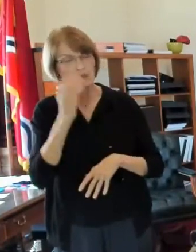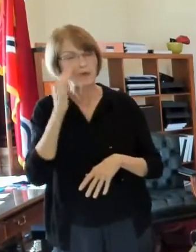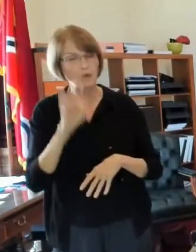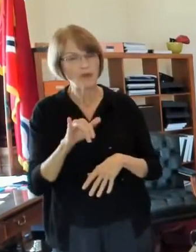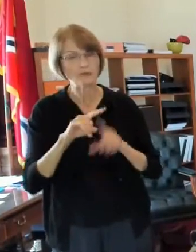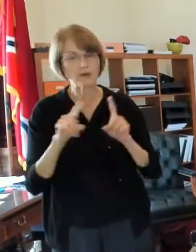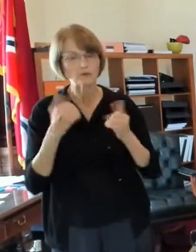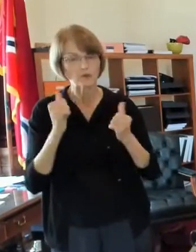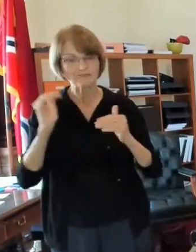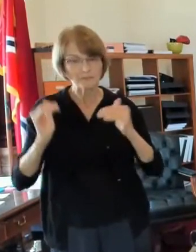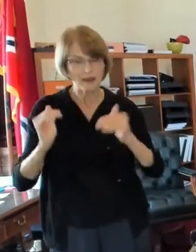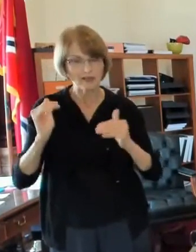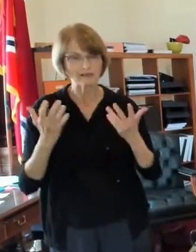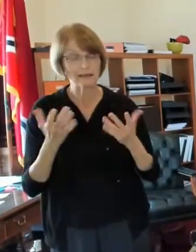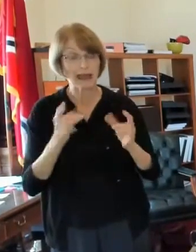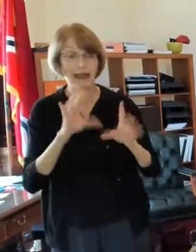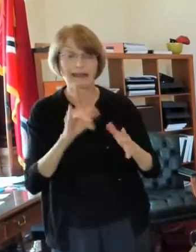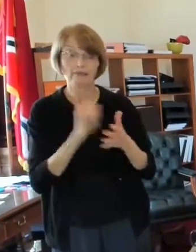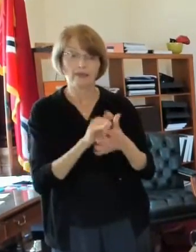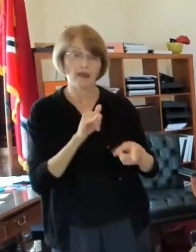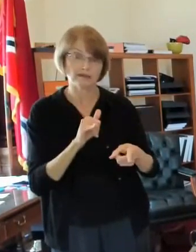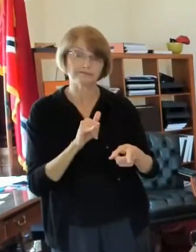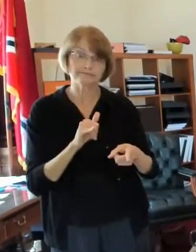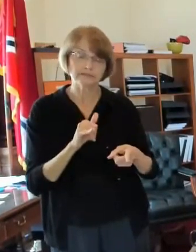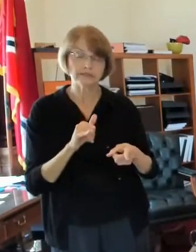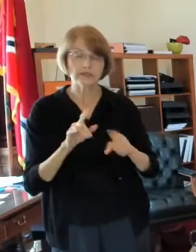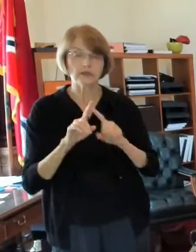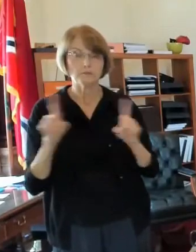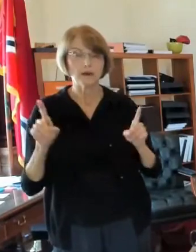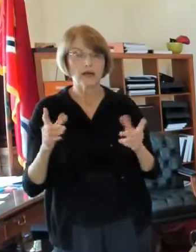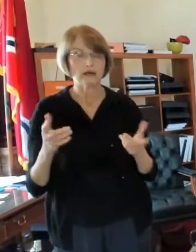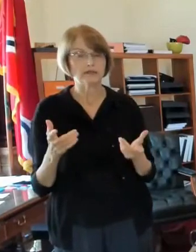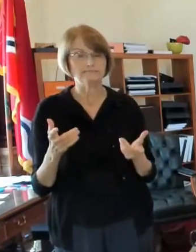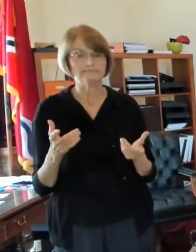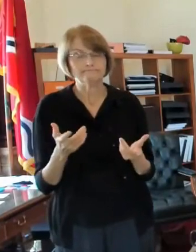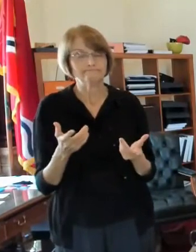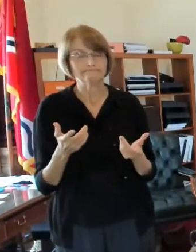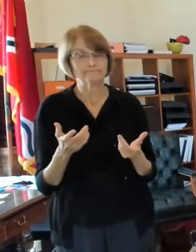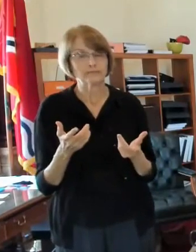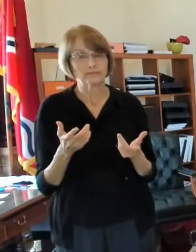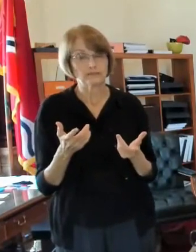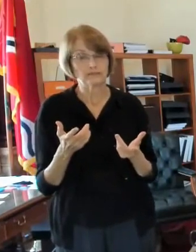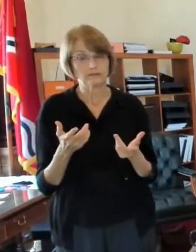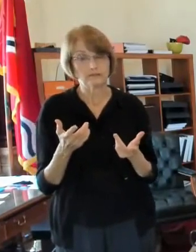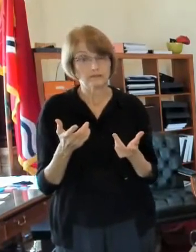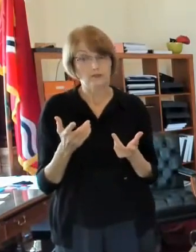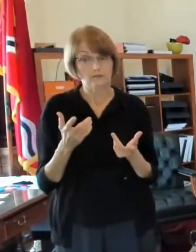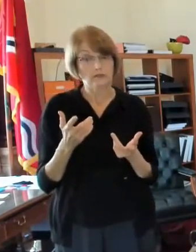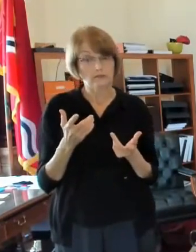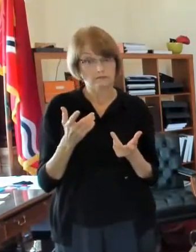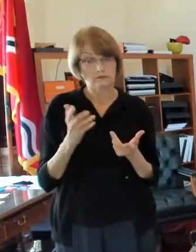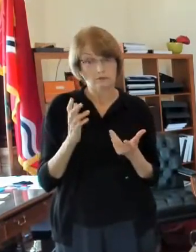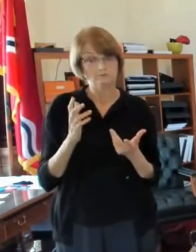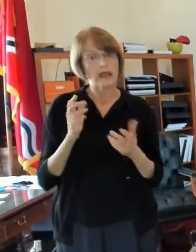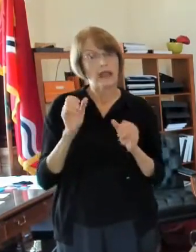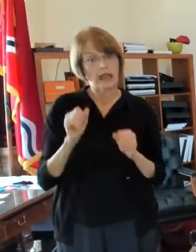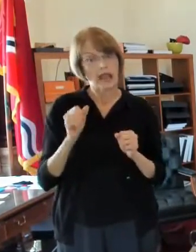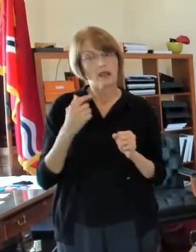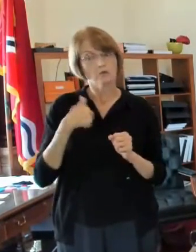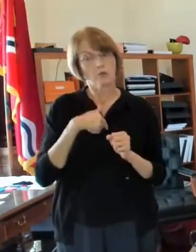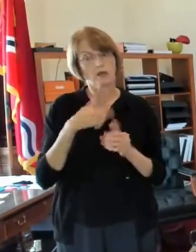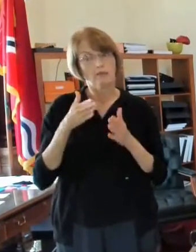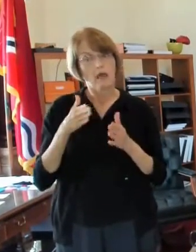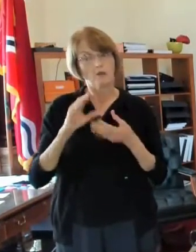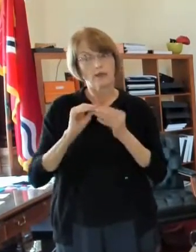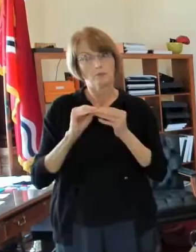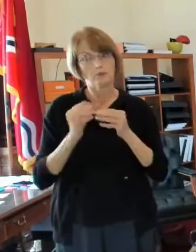honestly i i hate that but we we can't you know continue to see these numbers go up we're